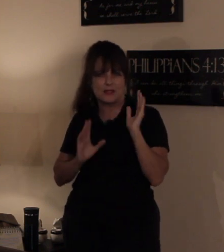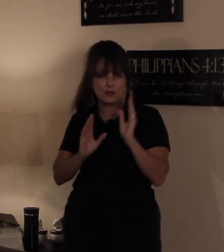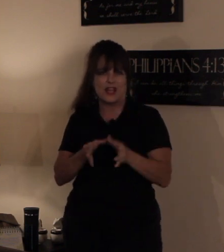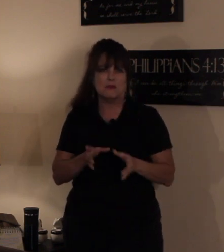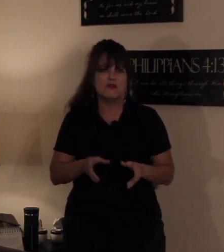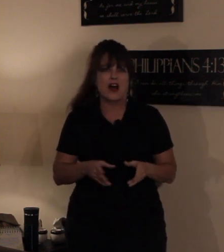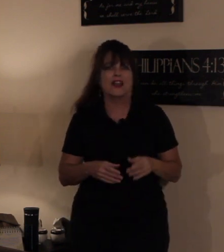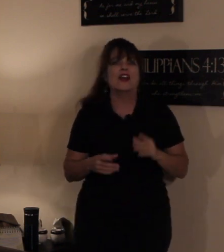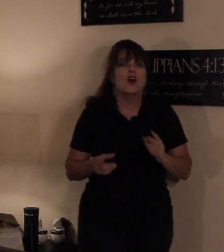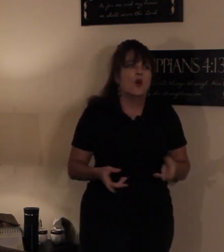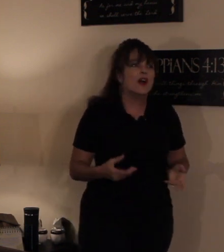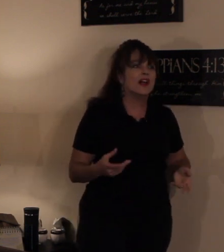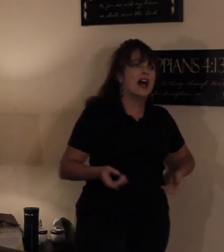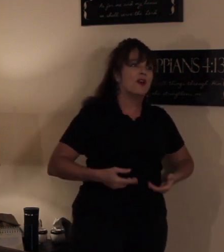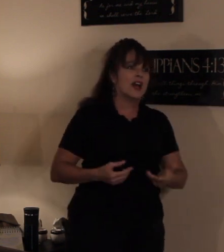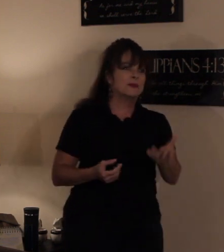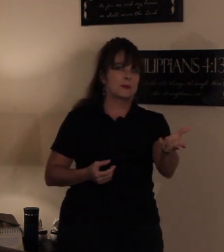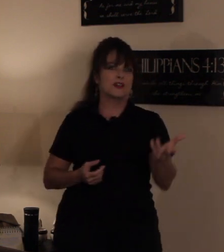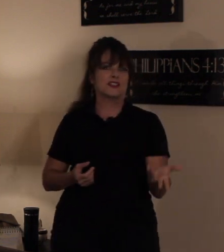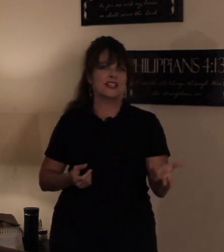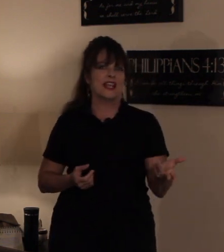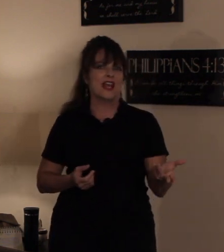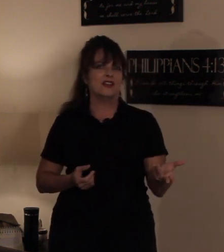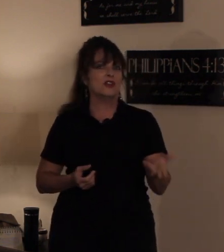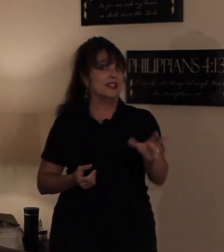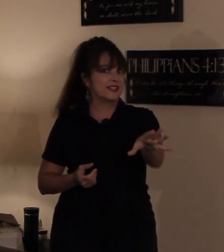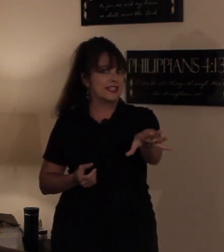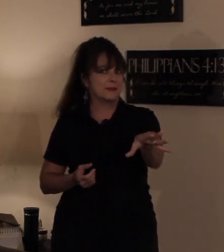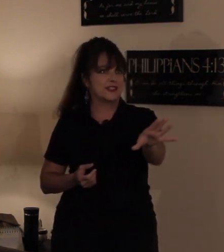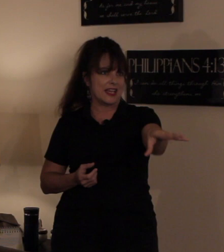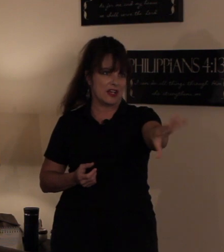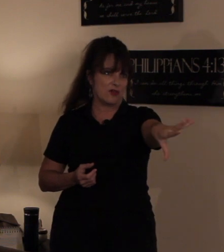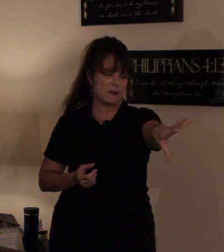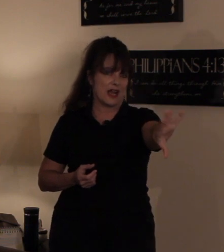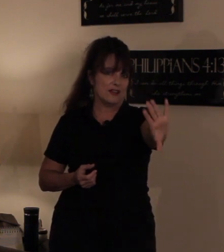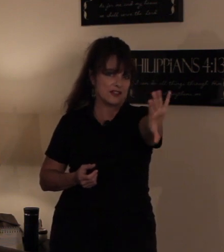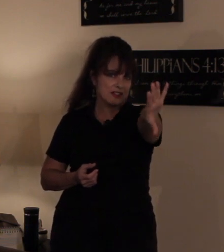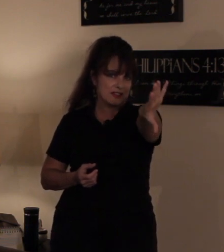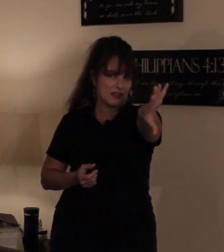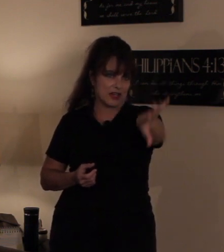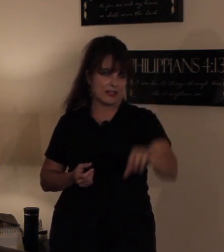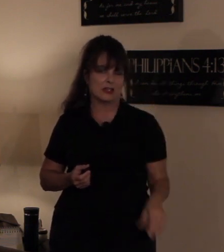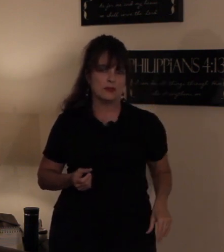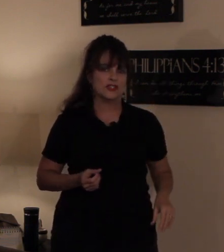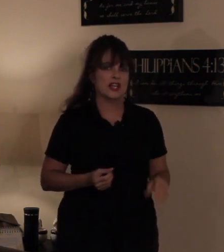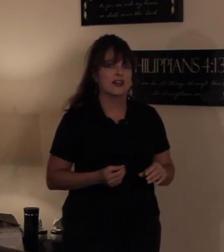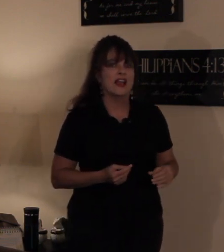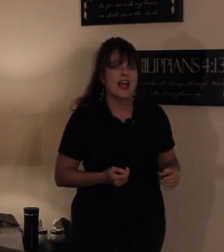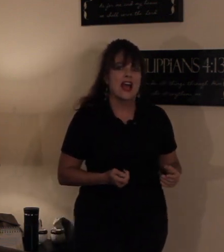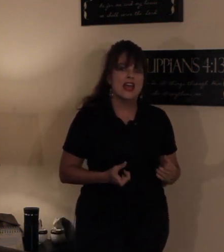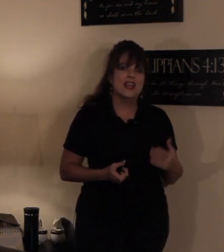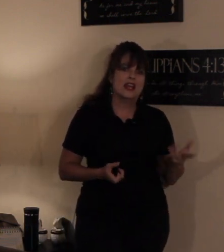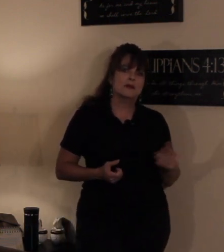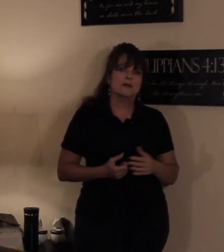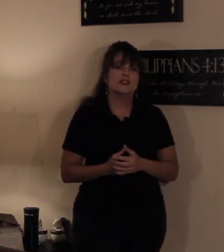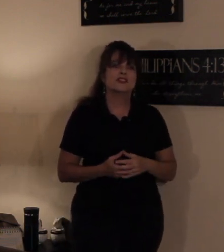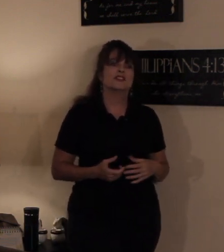but you're ready to move on. Well, out comes a person and you didn't see them standing over there behind this other, like, little bush there. And it comes up to you and says,